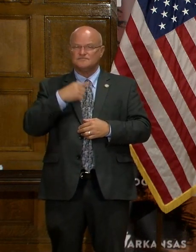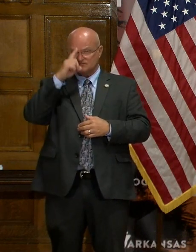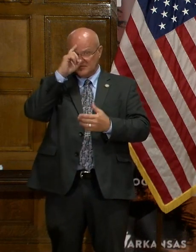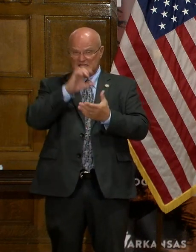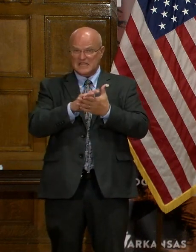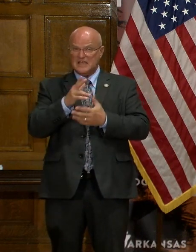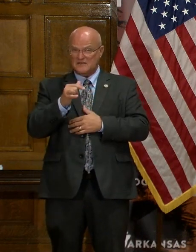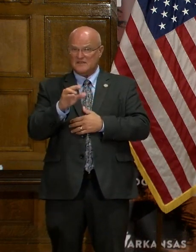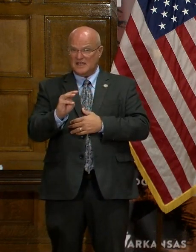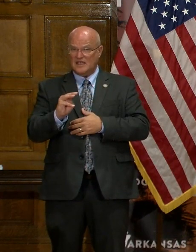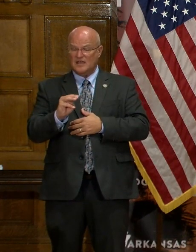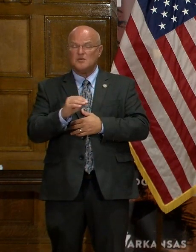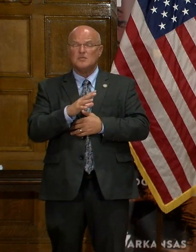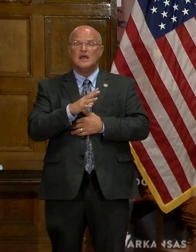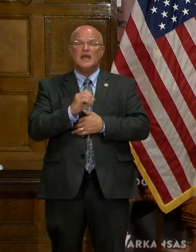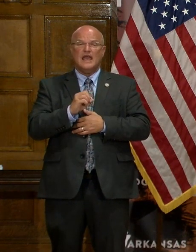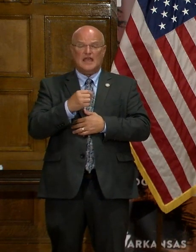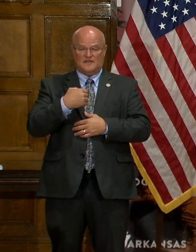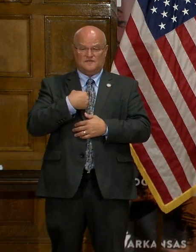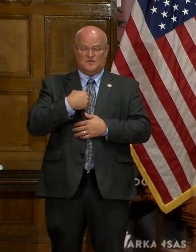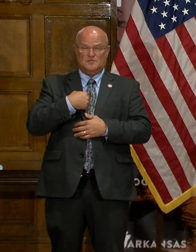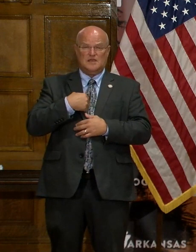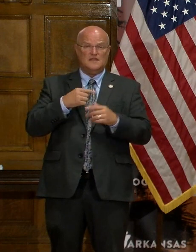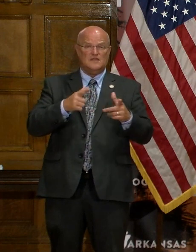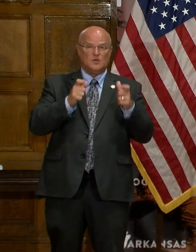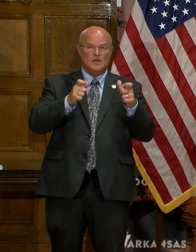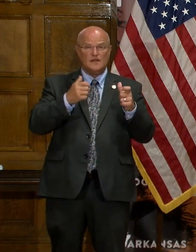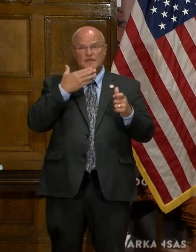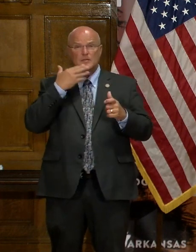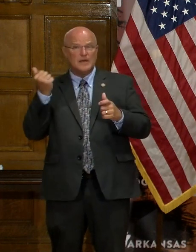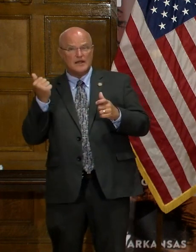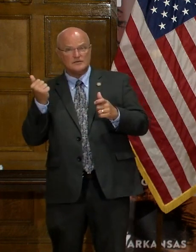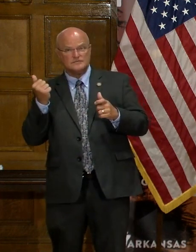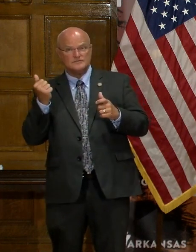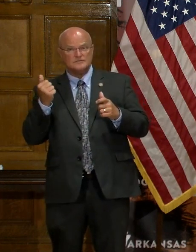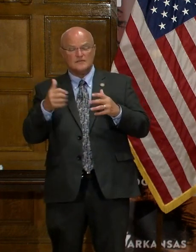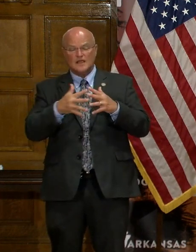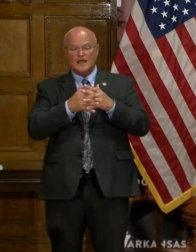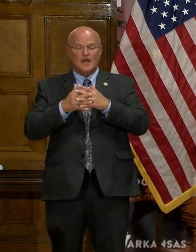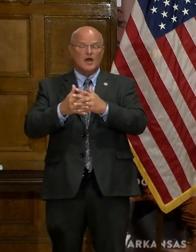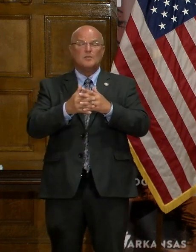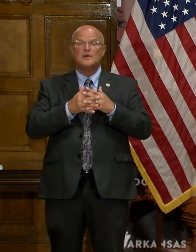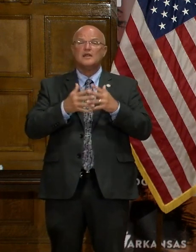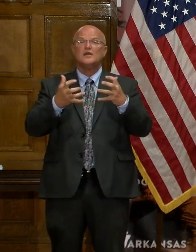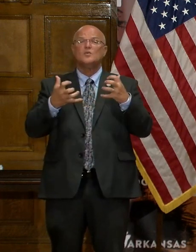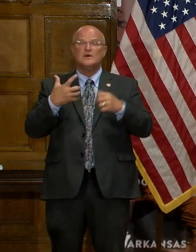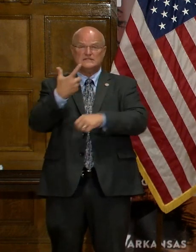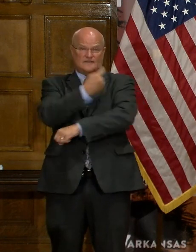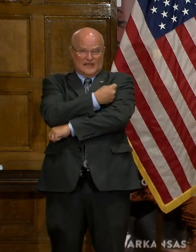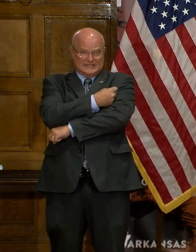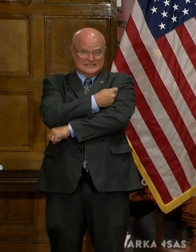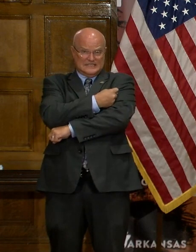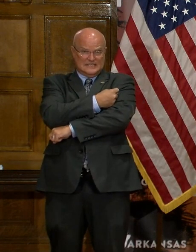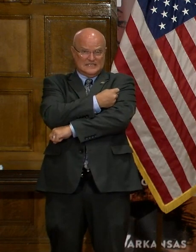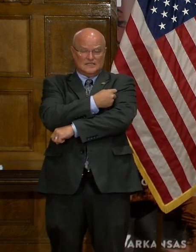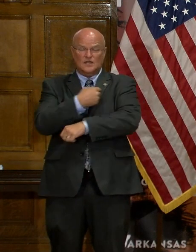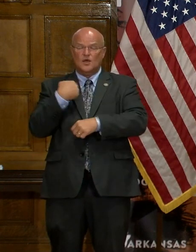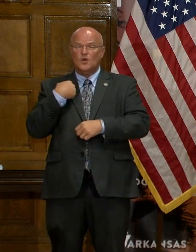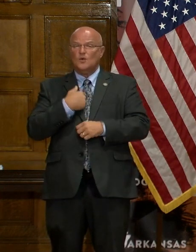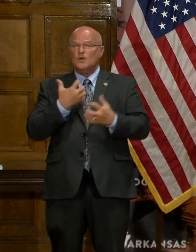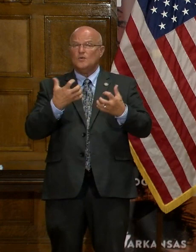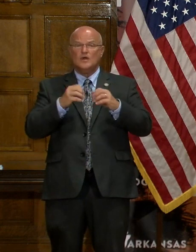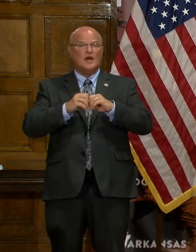And in terms of timing, to me, the quicker the better. America wants a vaccine. We want,